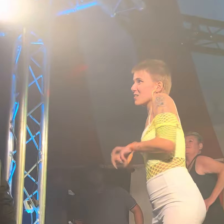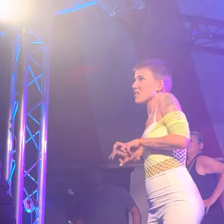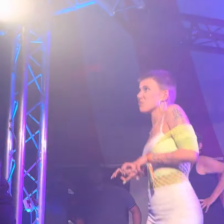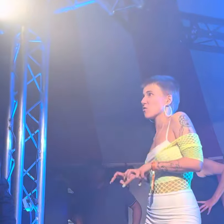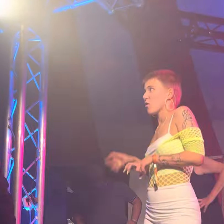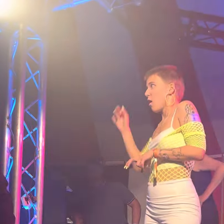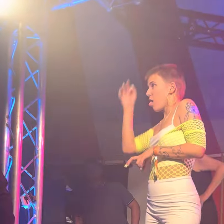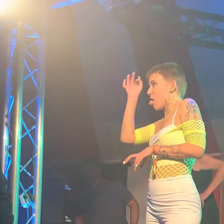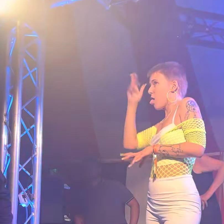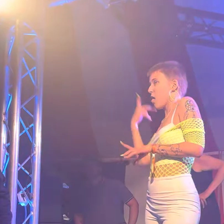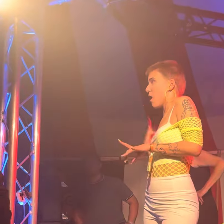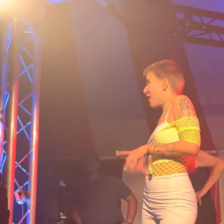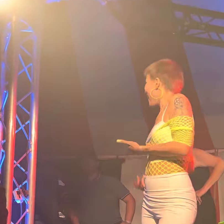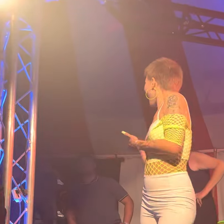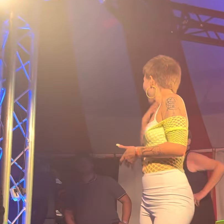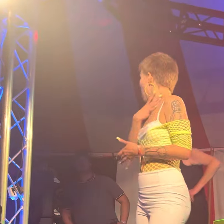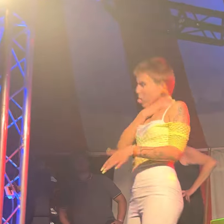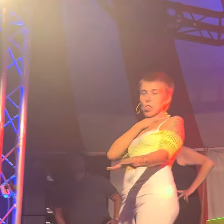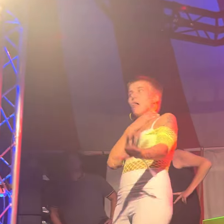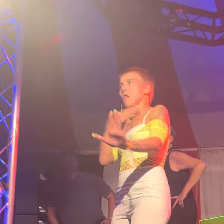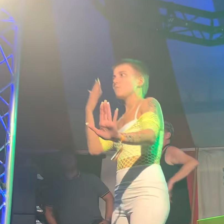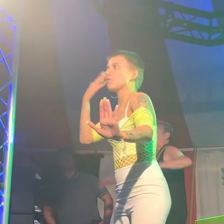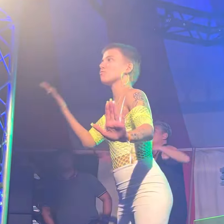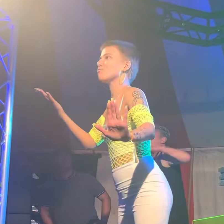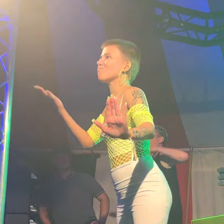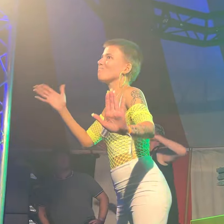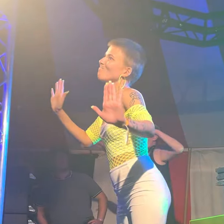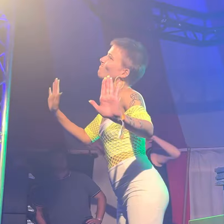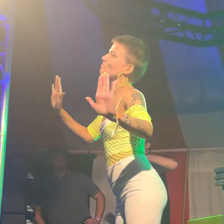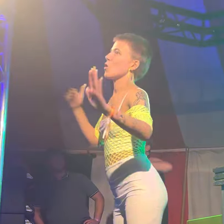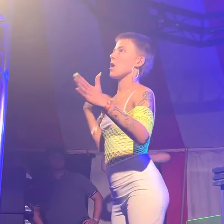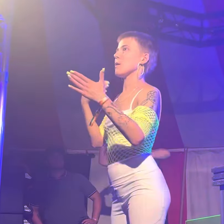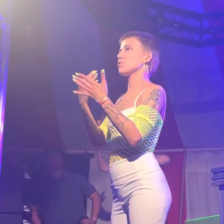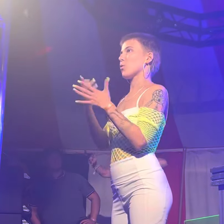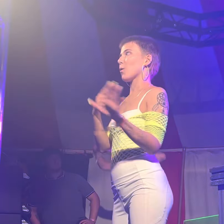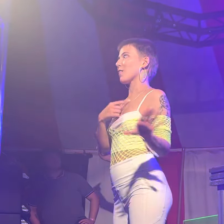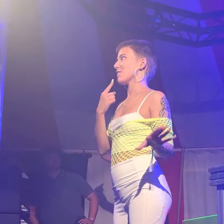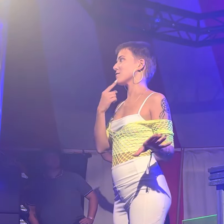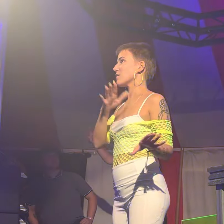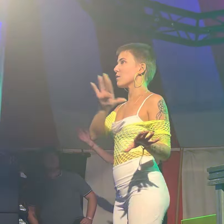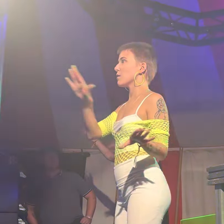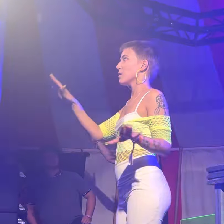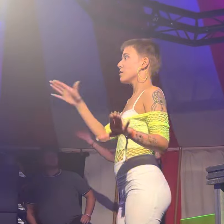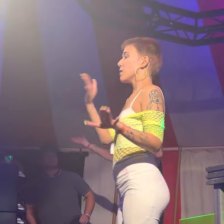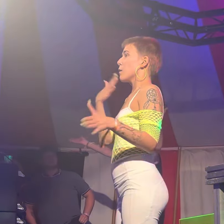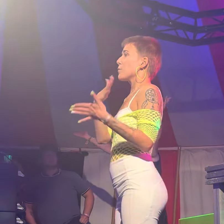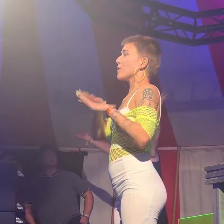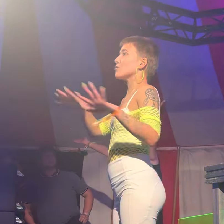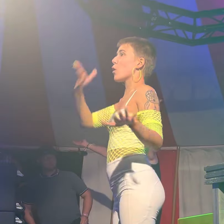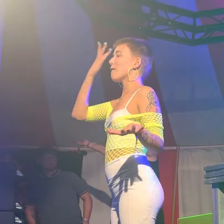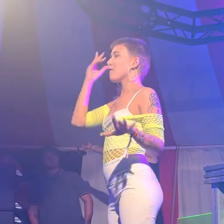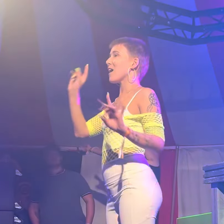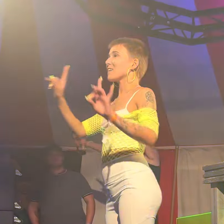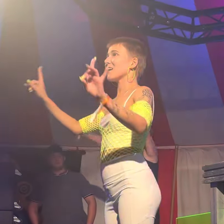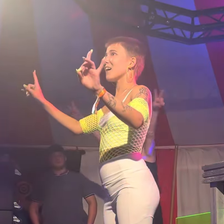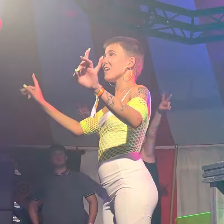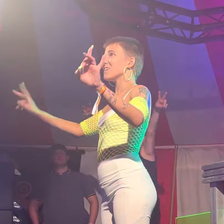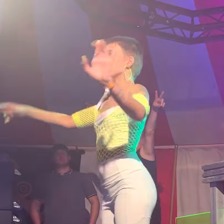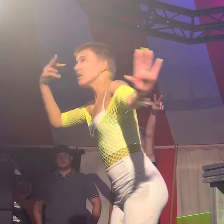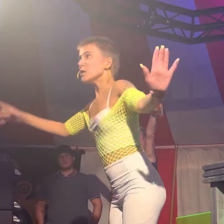next to you You think I'm gonna get this and it's you to you But after all I say Please don't forget Next